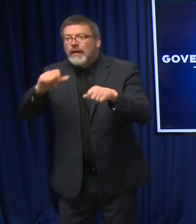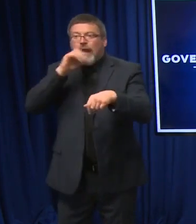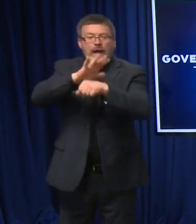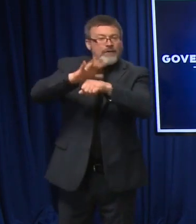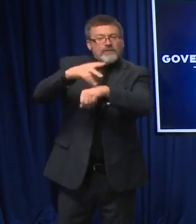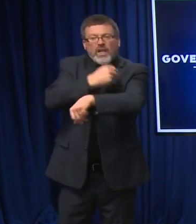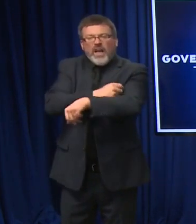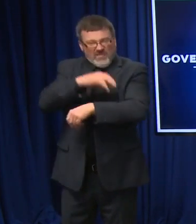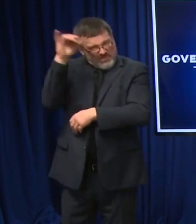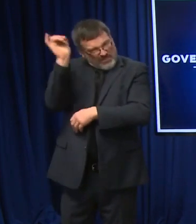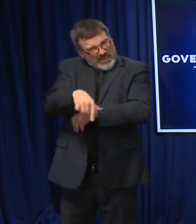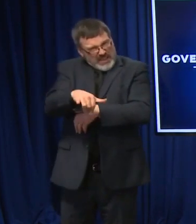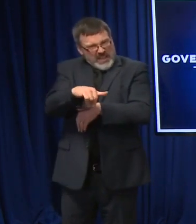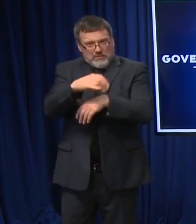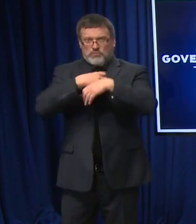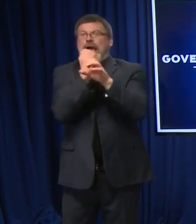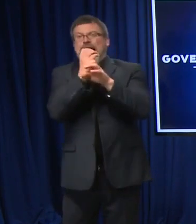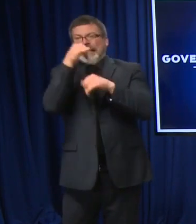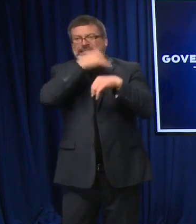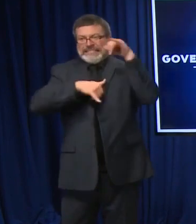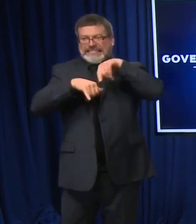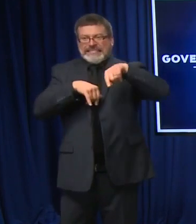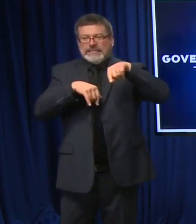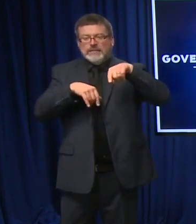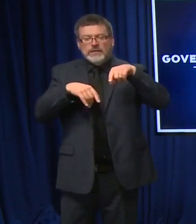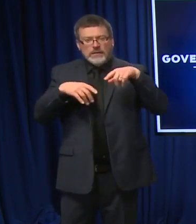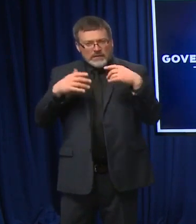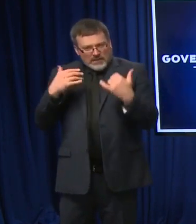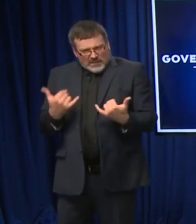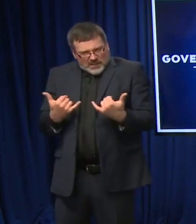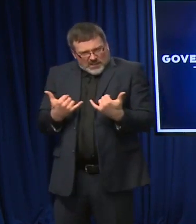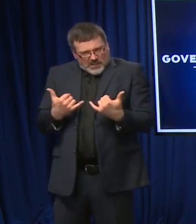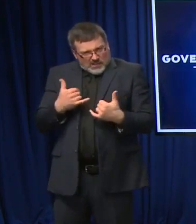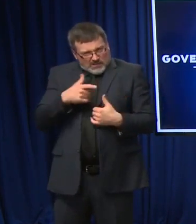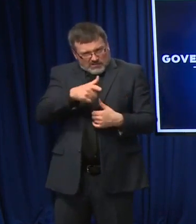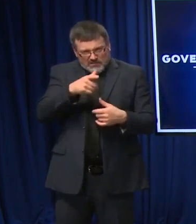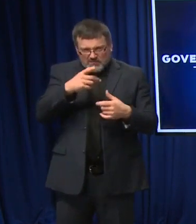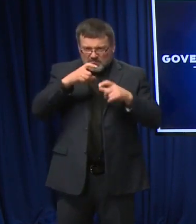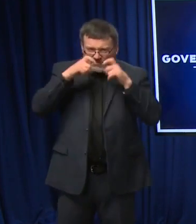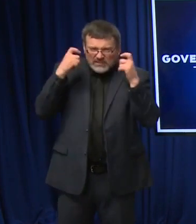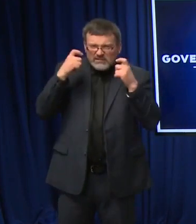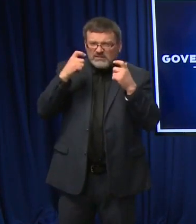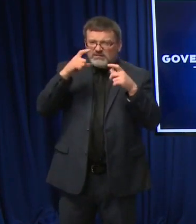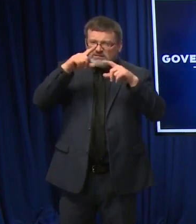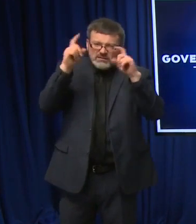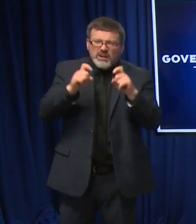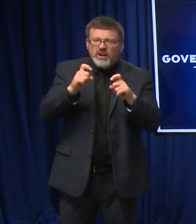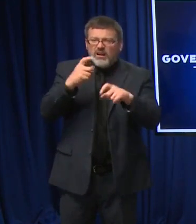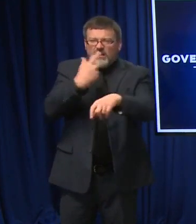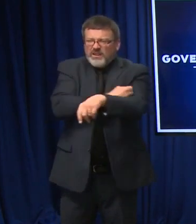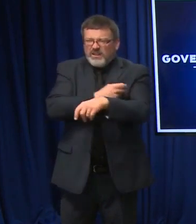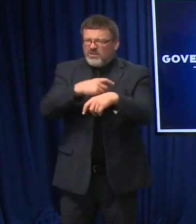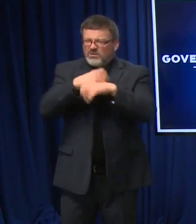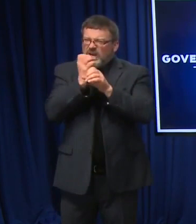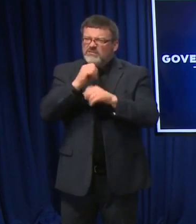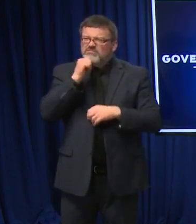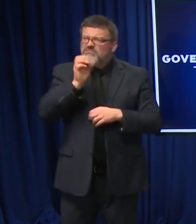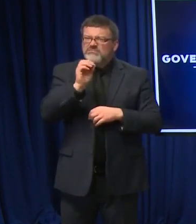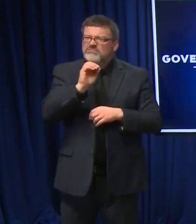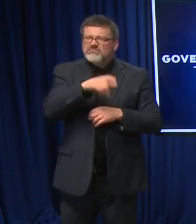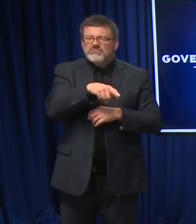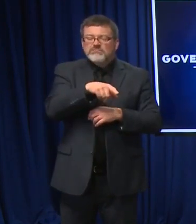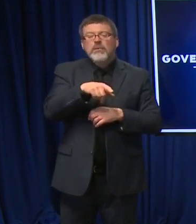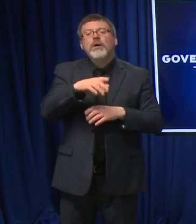now is really around hospitalization capacity, and we can provide a lot of that flexibility right now with an executive order. Depending on where we go,